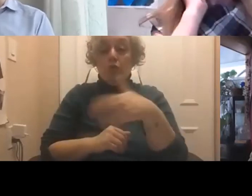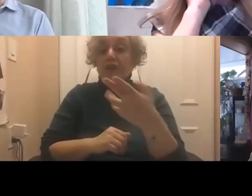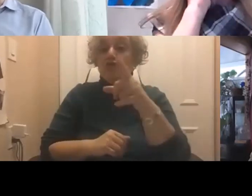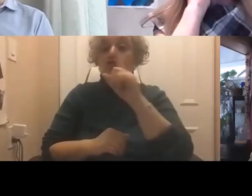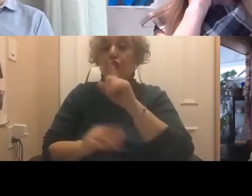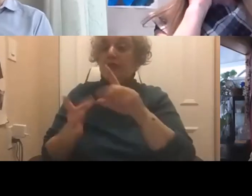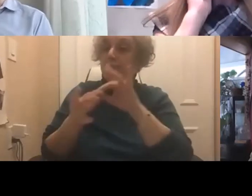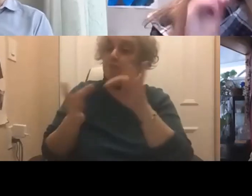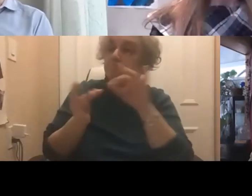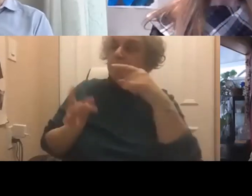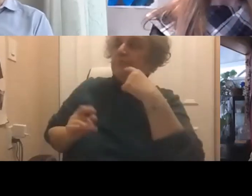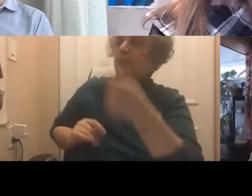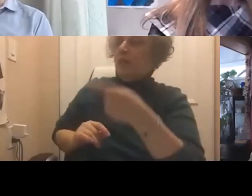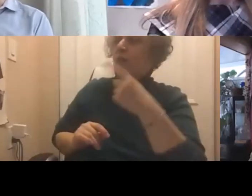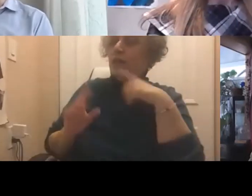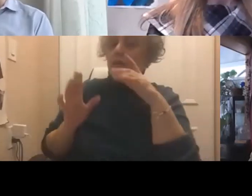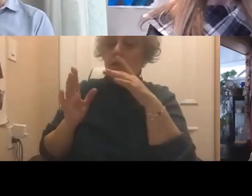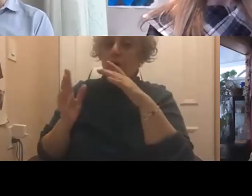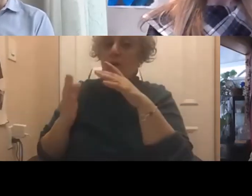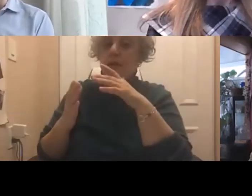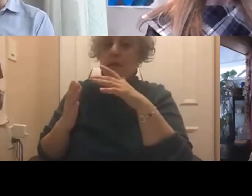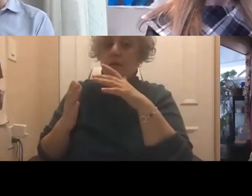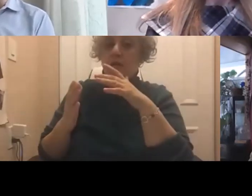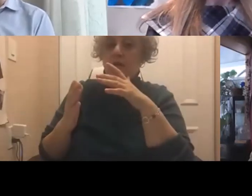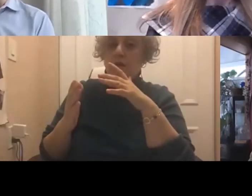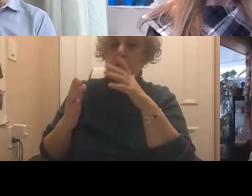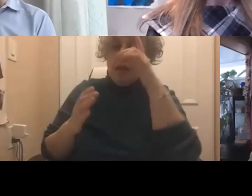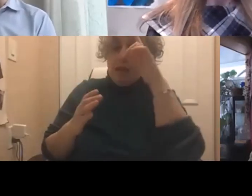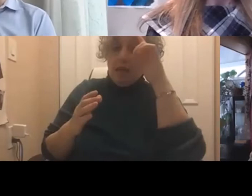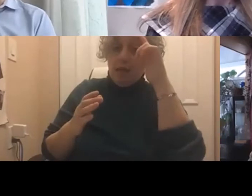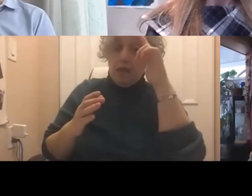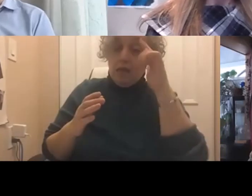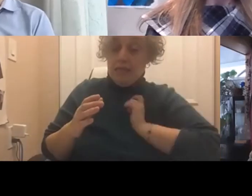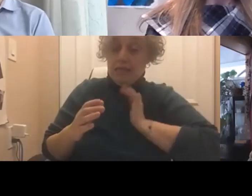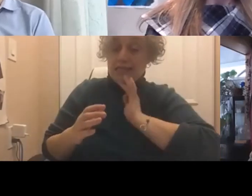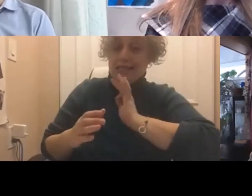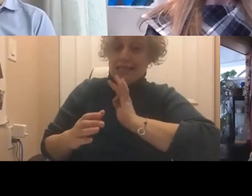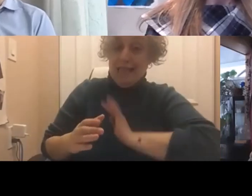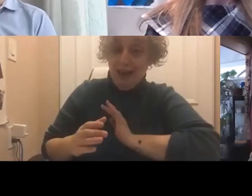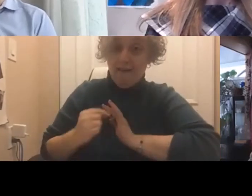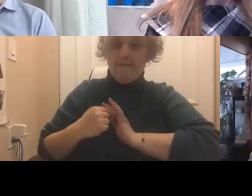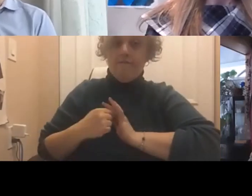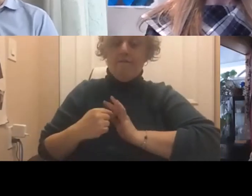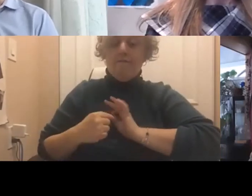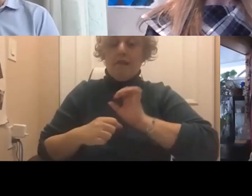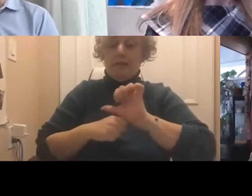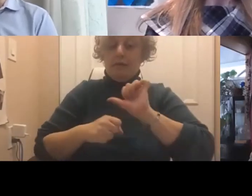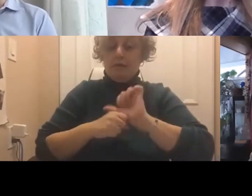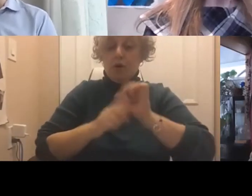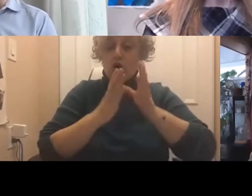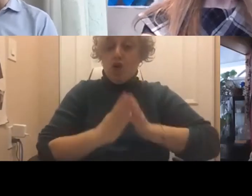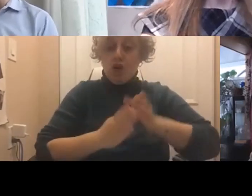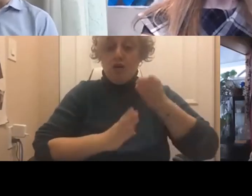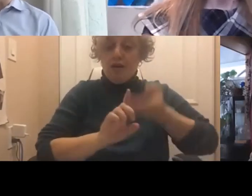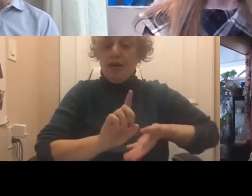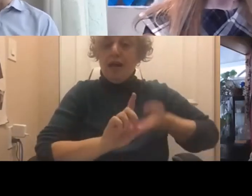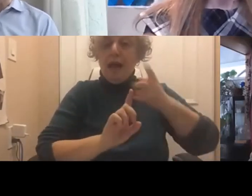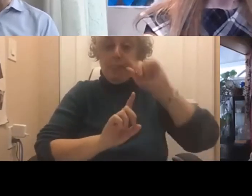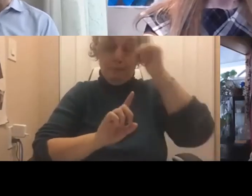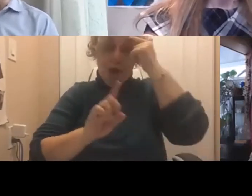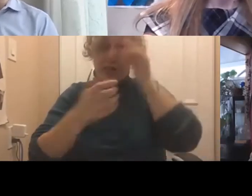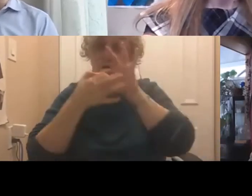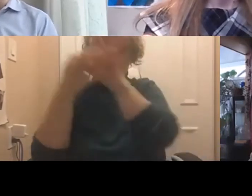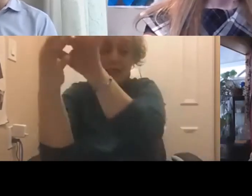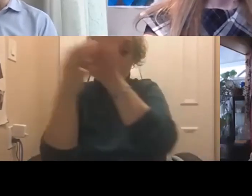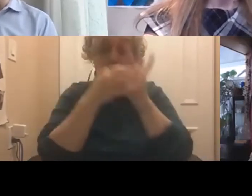about a relationship between the employee and the boss, right? So there's got to be that